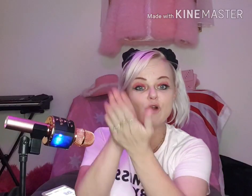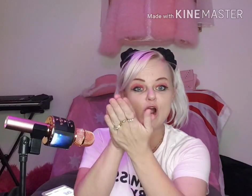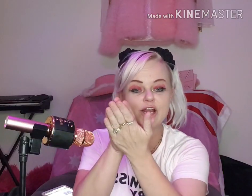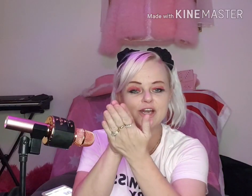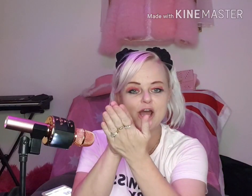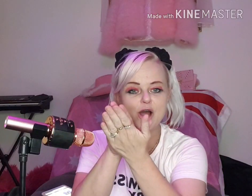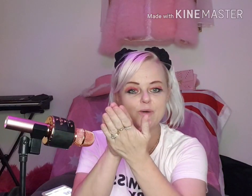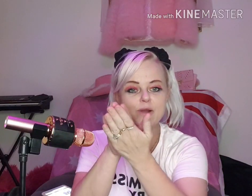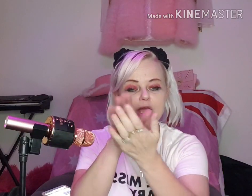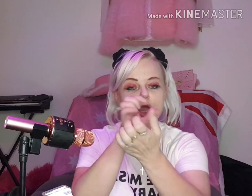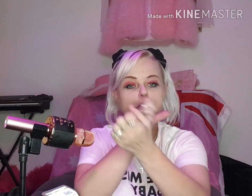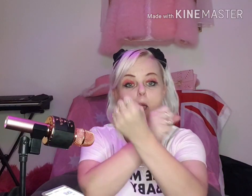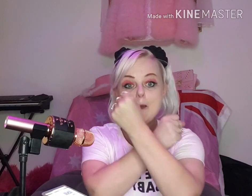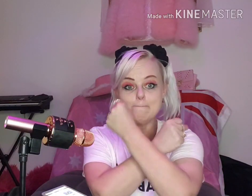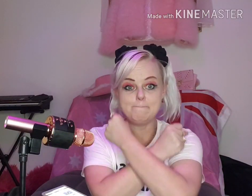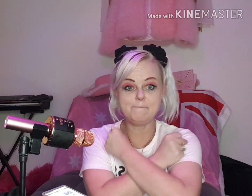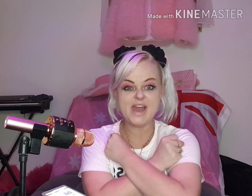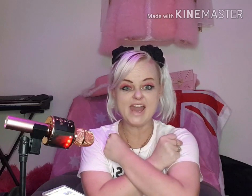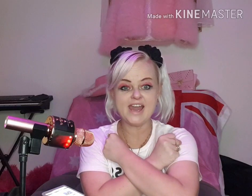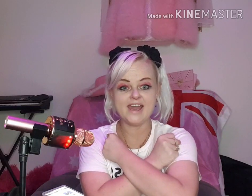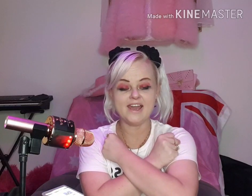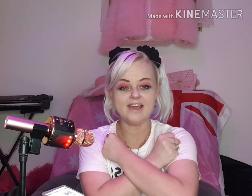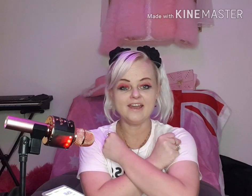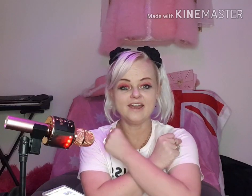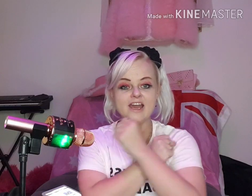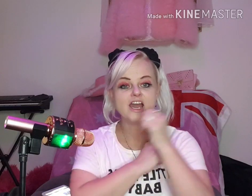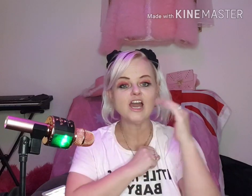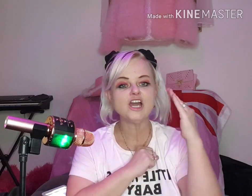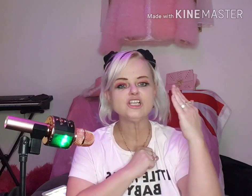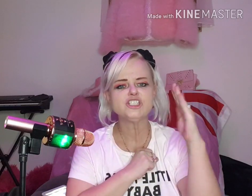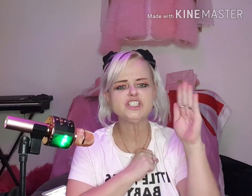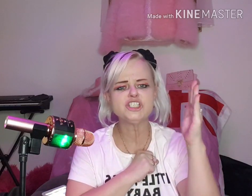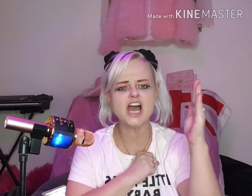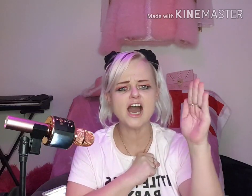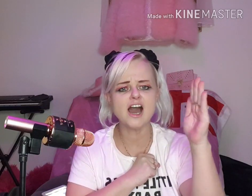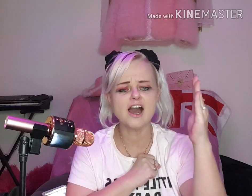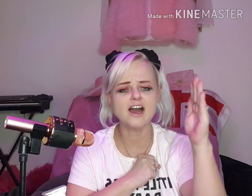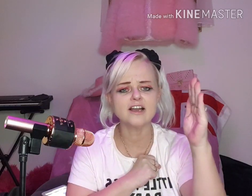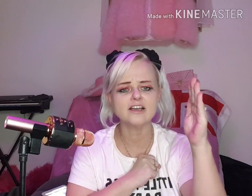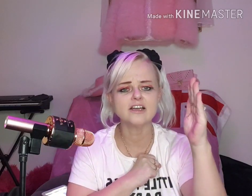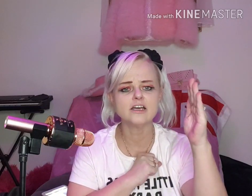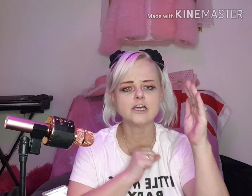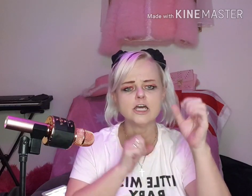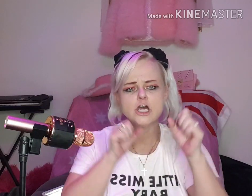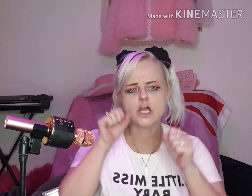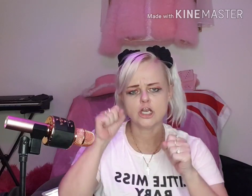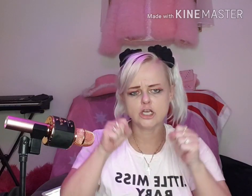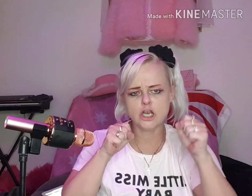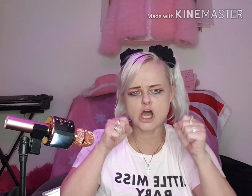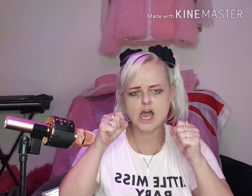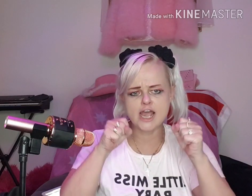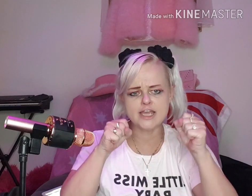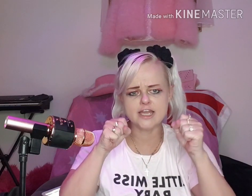Crocodile, bear, shark, lion,